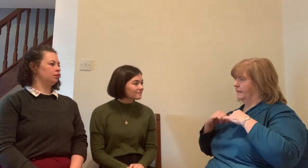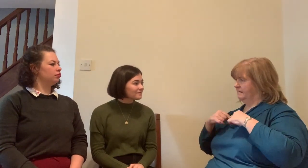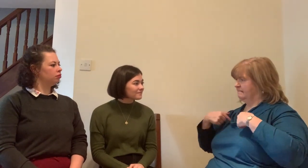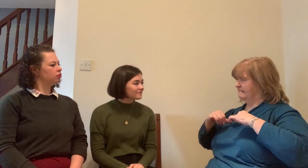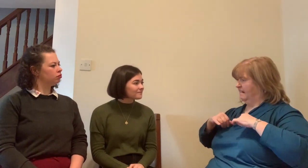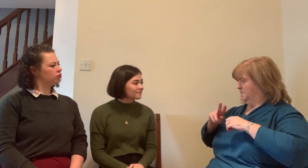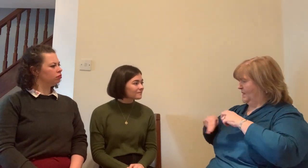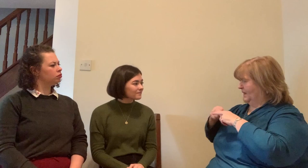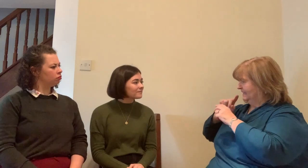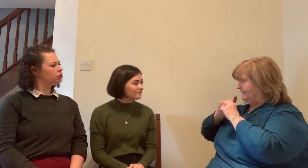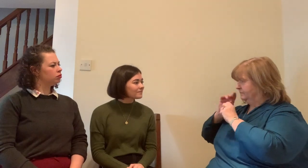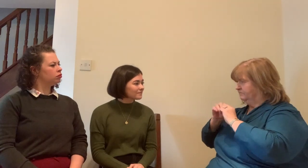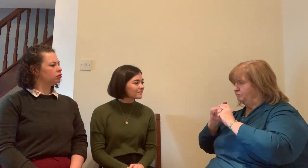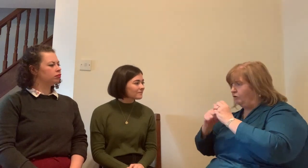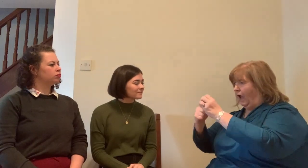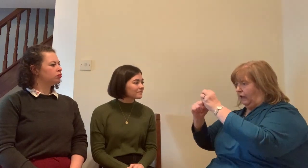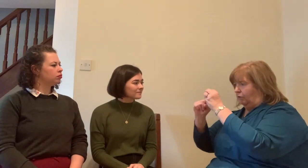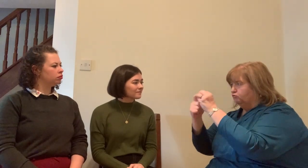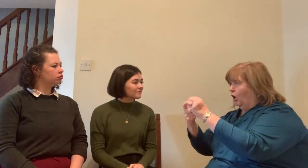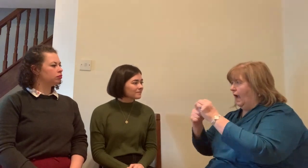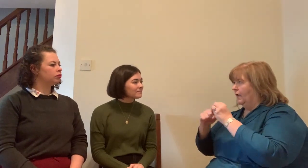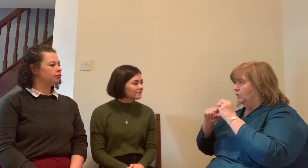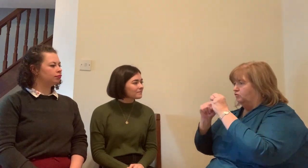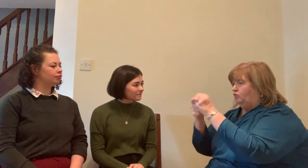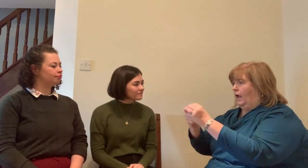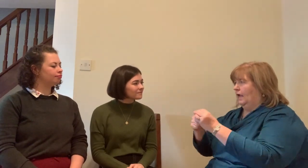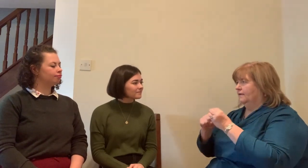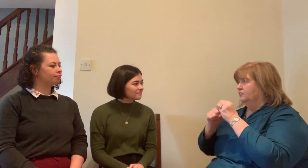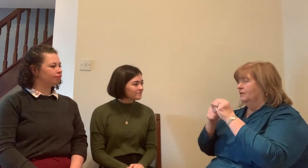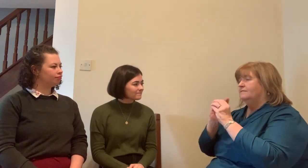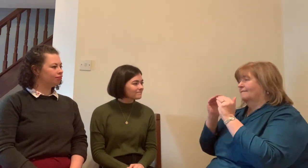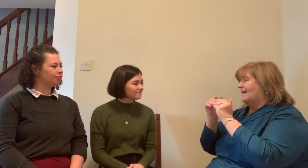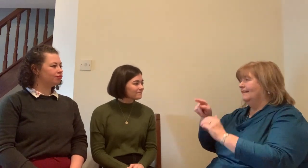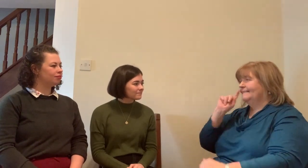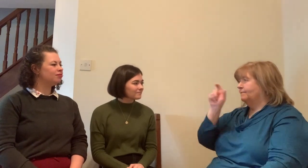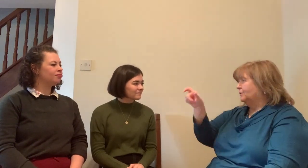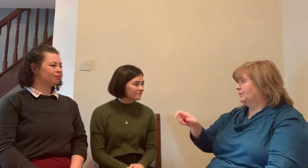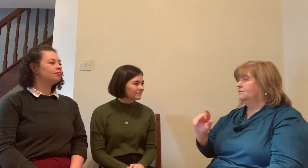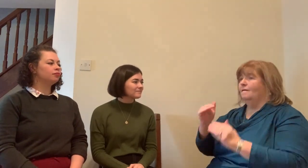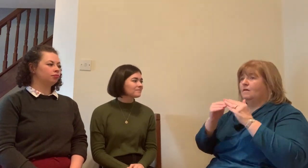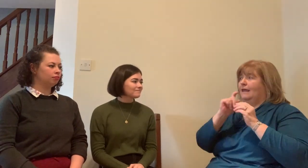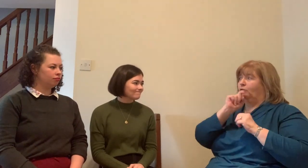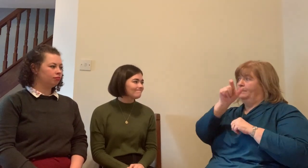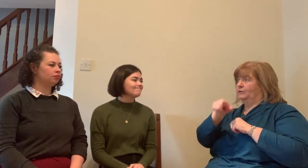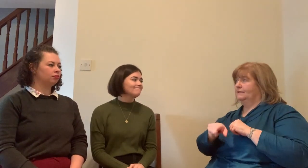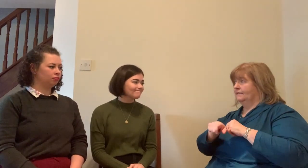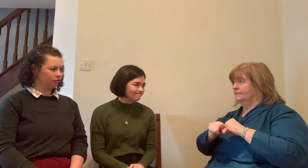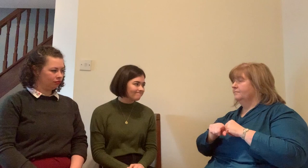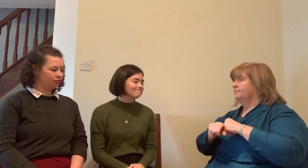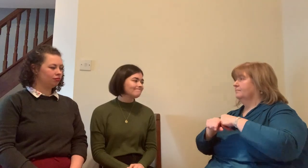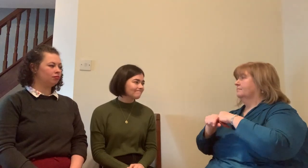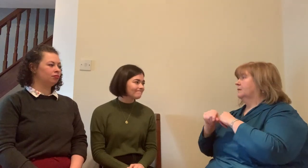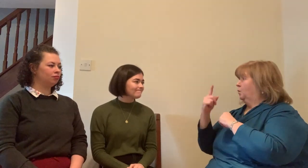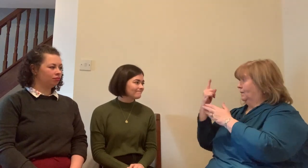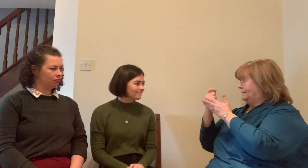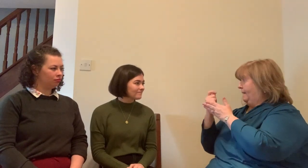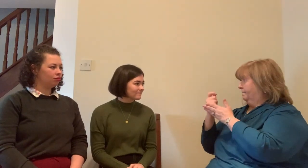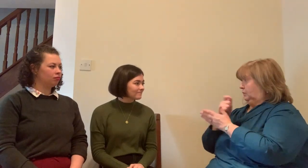shouldn't be have fun work together be honest be honest with each other I really like that that whole idea